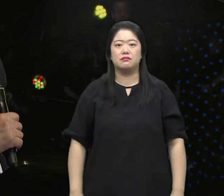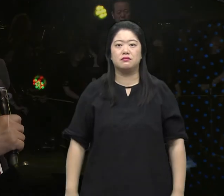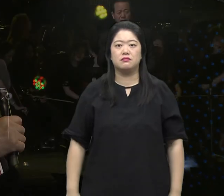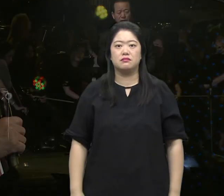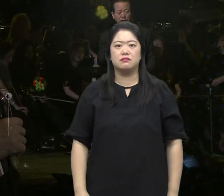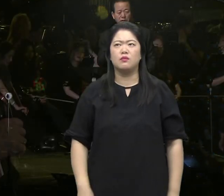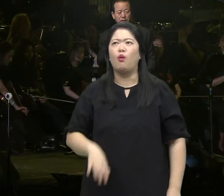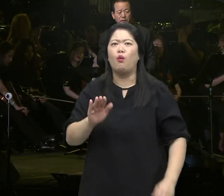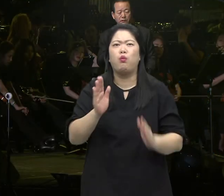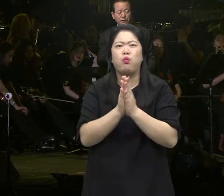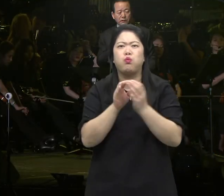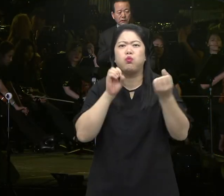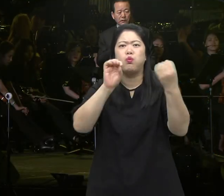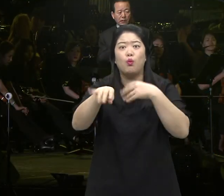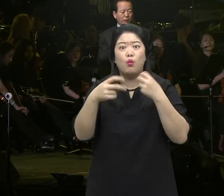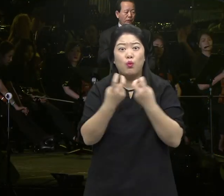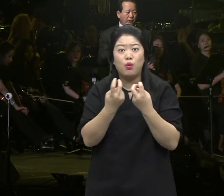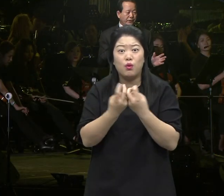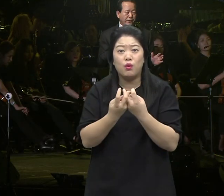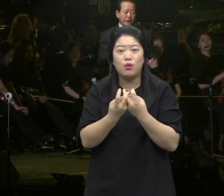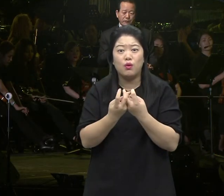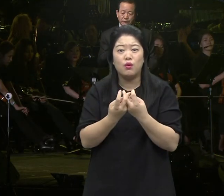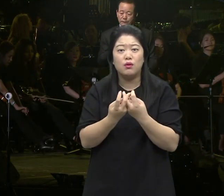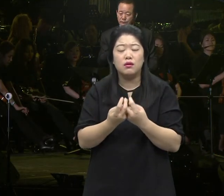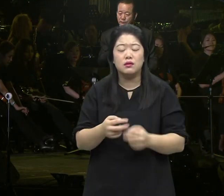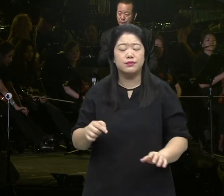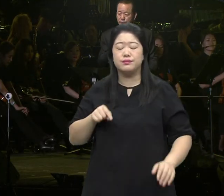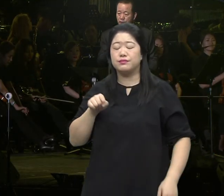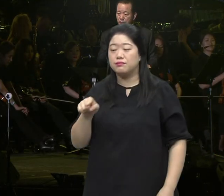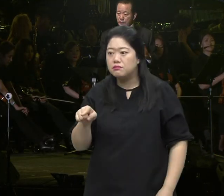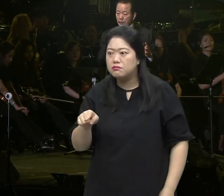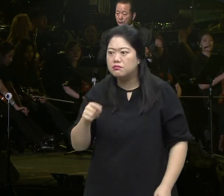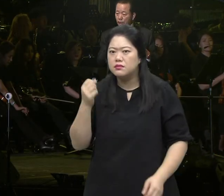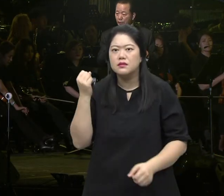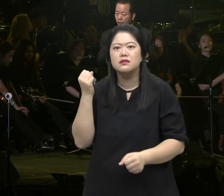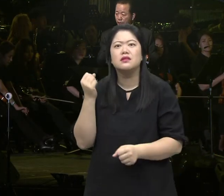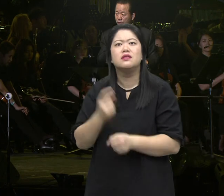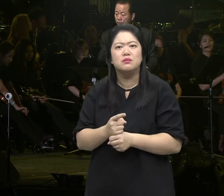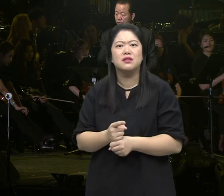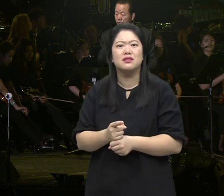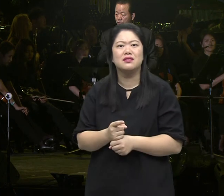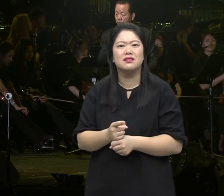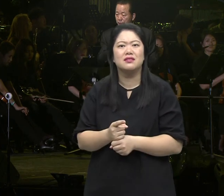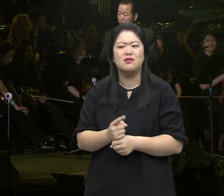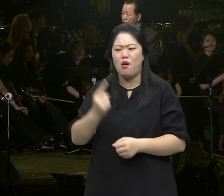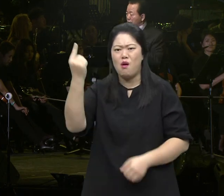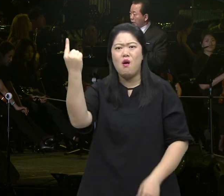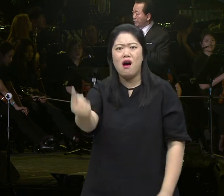Oh, how can we receive answers? You go there, they'll be there Then if you wait for them, they'll come